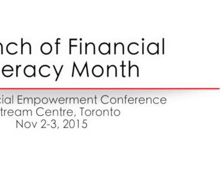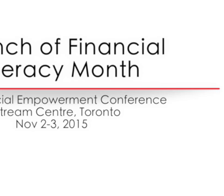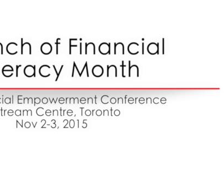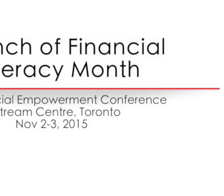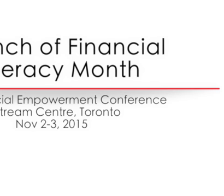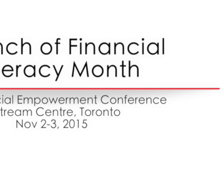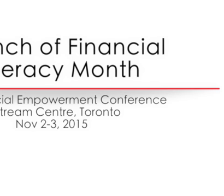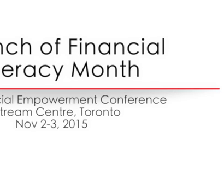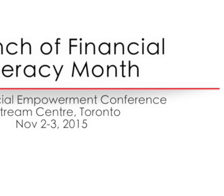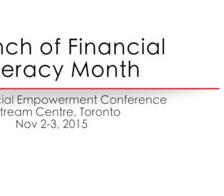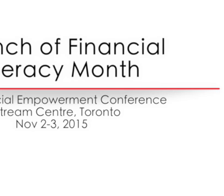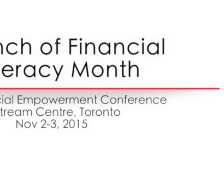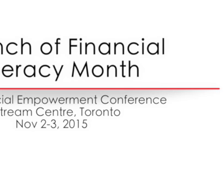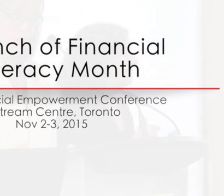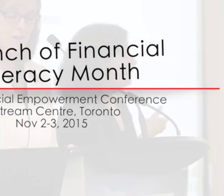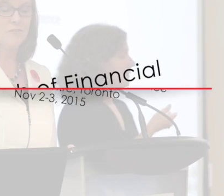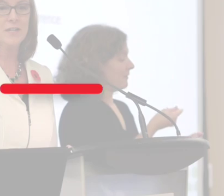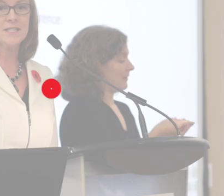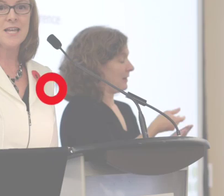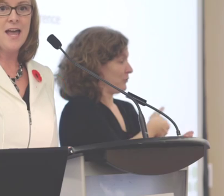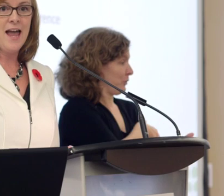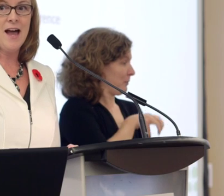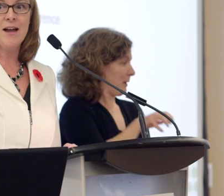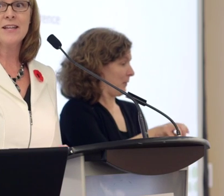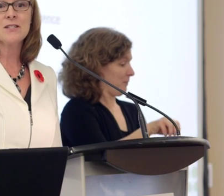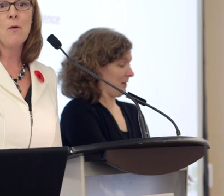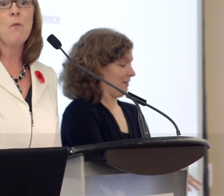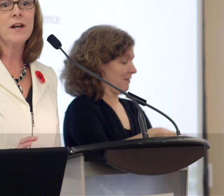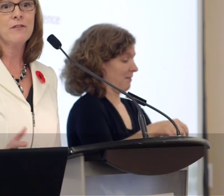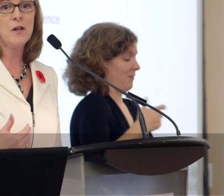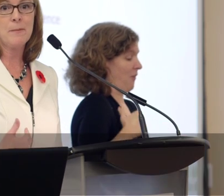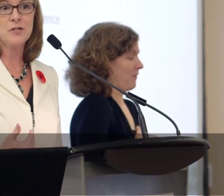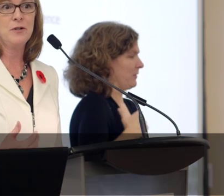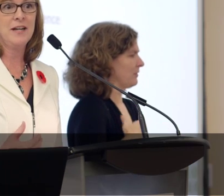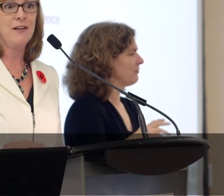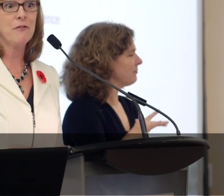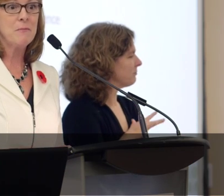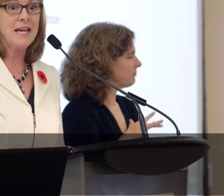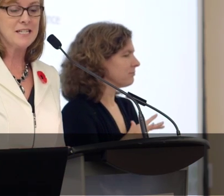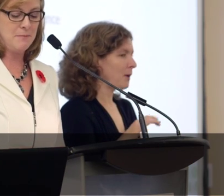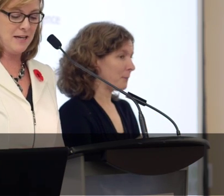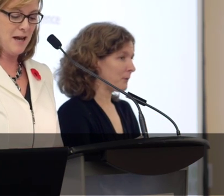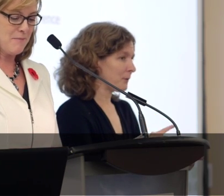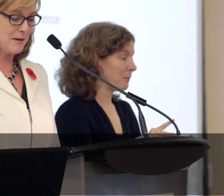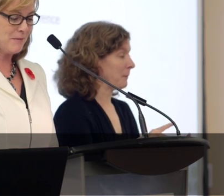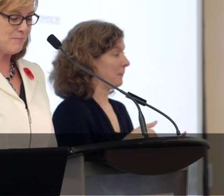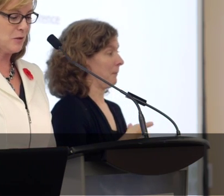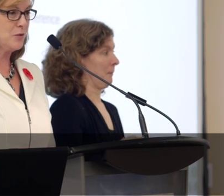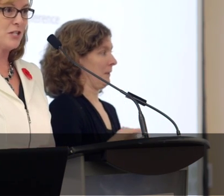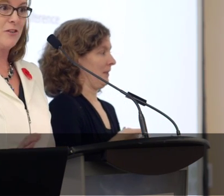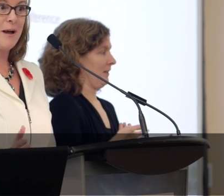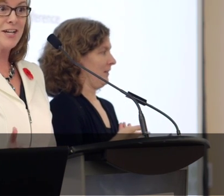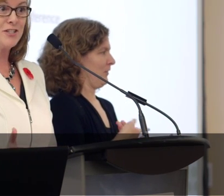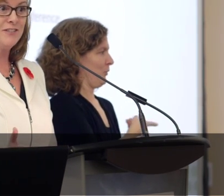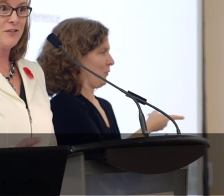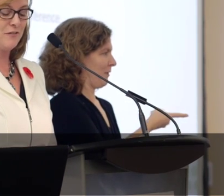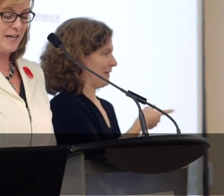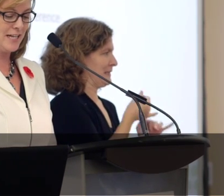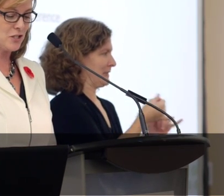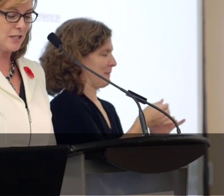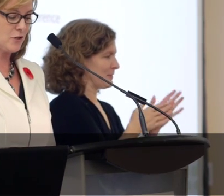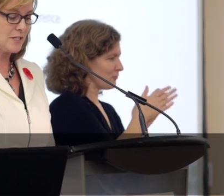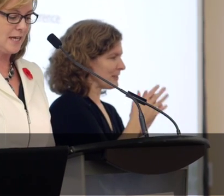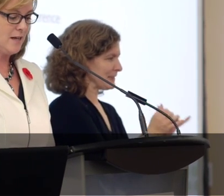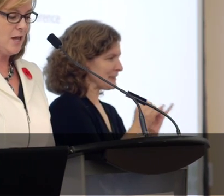The Financial Empowerment Conference is a wonderful opportunity for me to be among people who share the passion